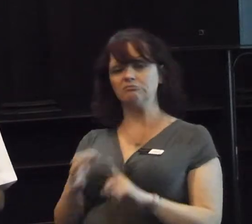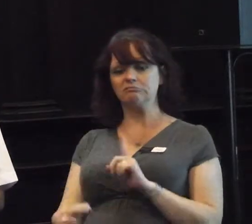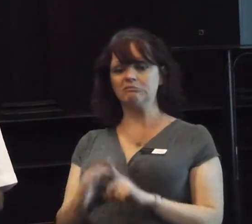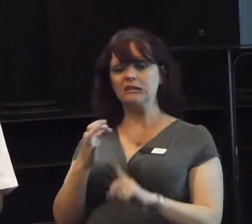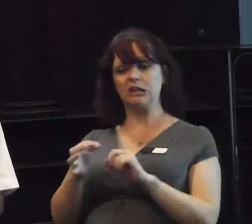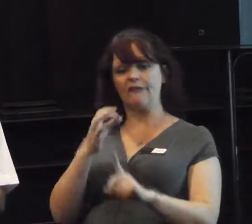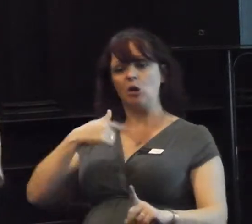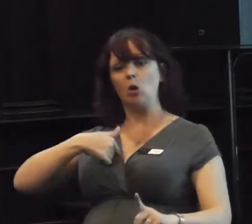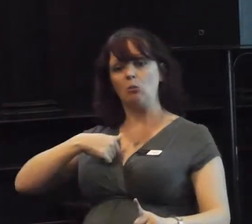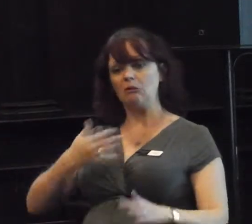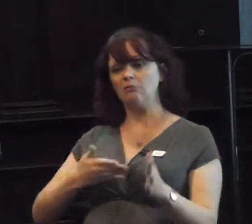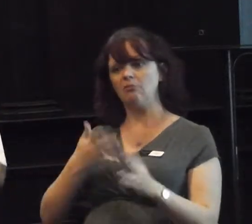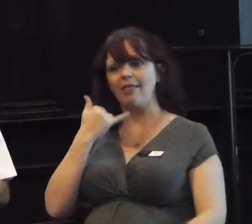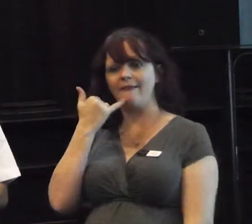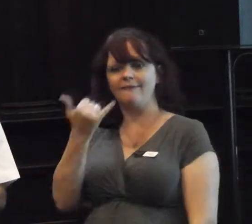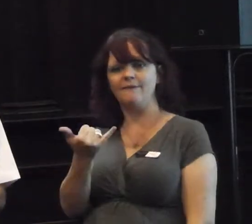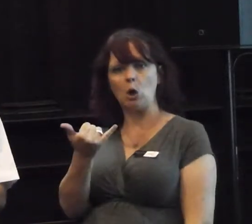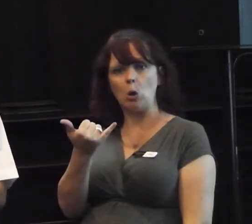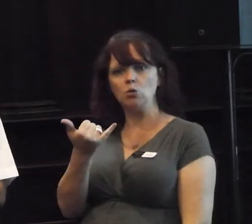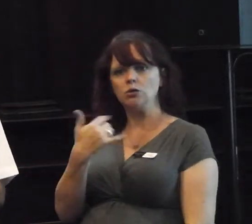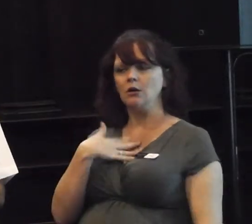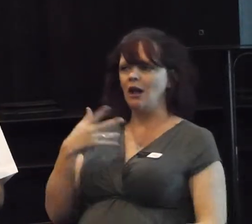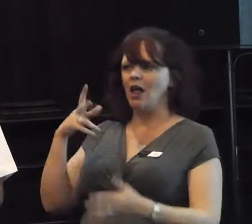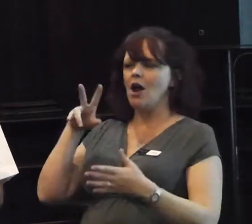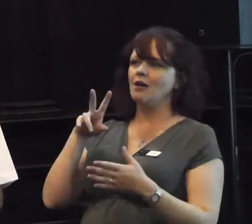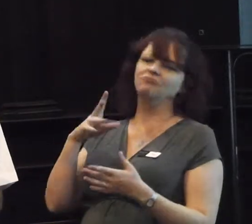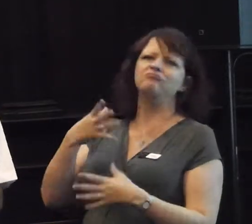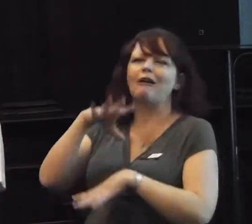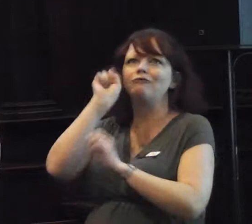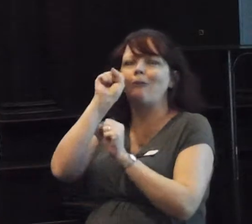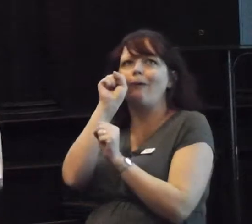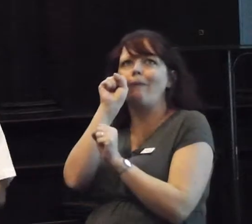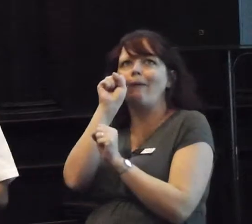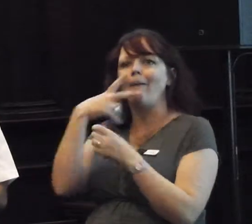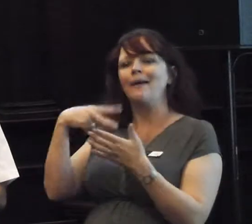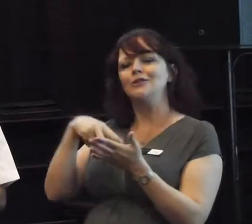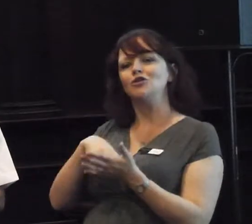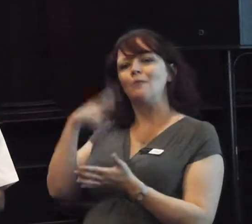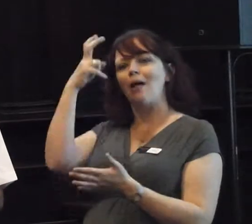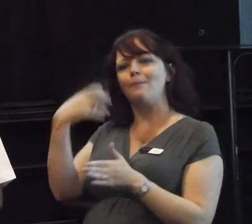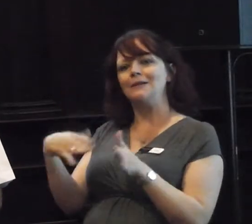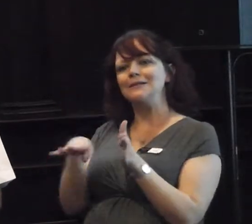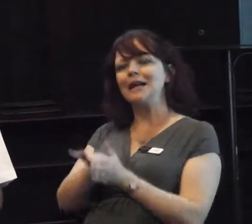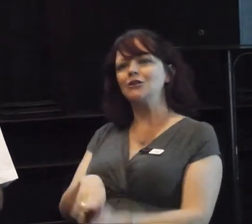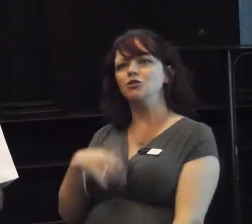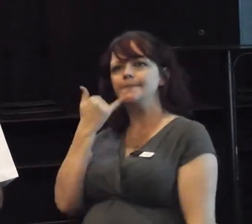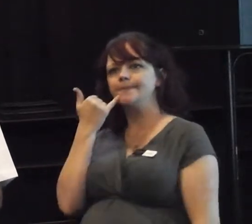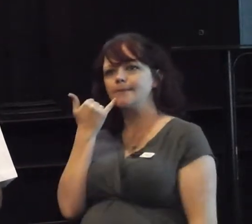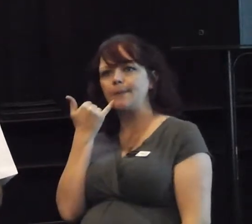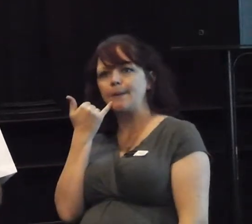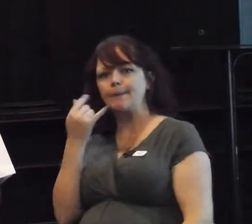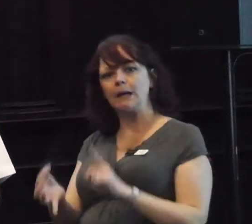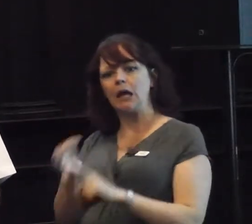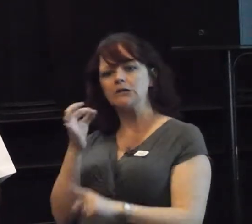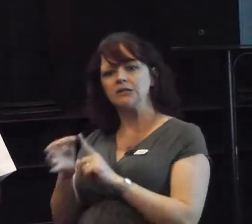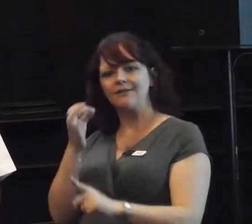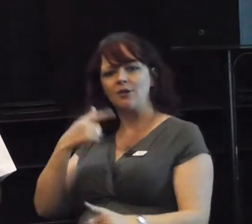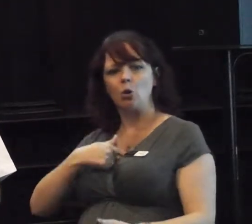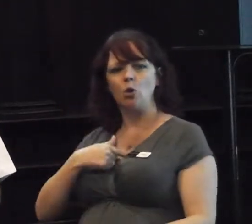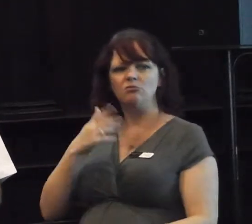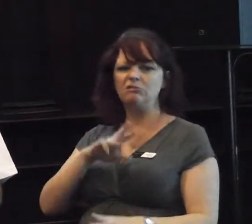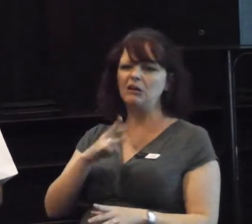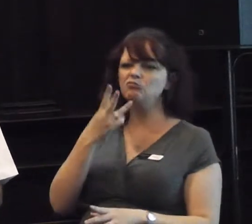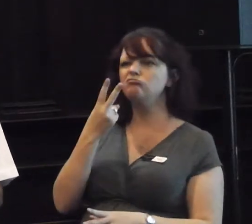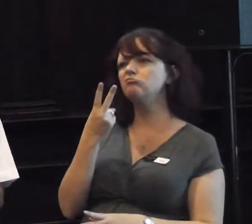interview over the phone. fact, it was a bus bus station. can remember it in 2007. I don't understand why I can remember it. So I had a 20 or